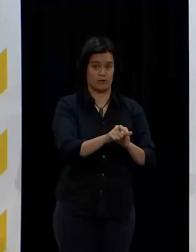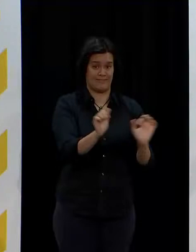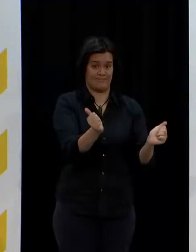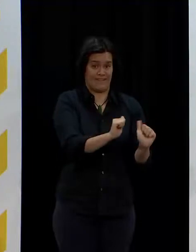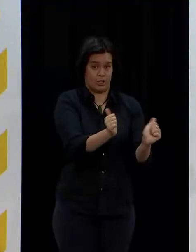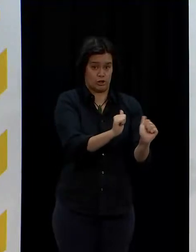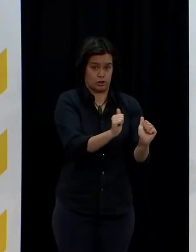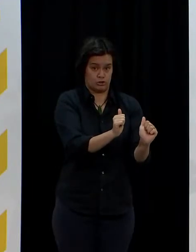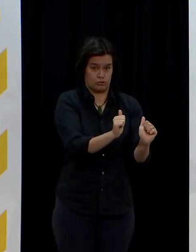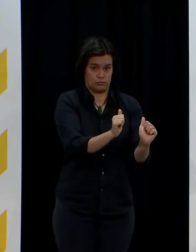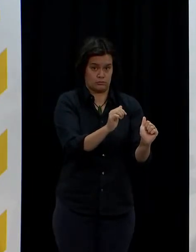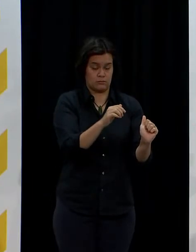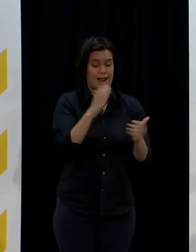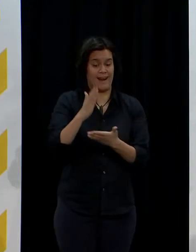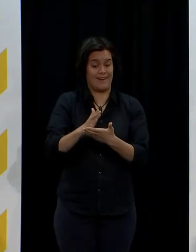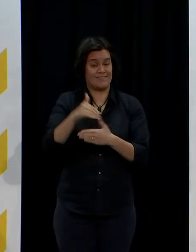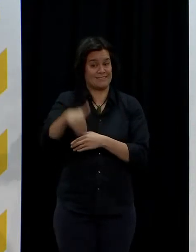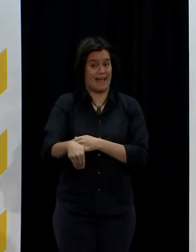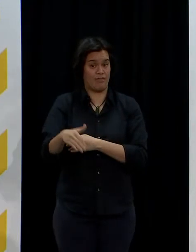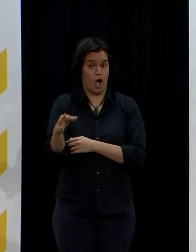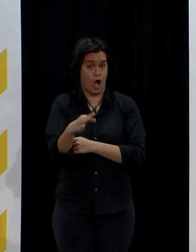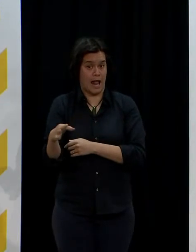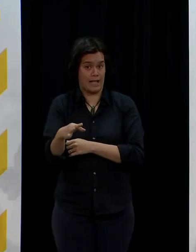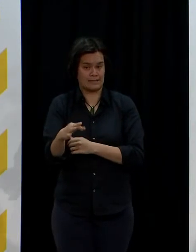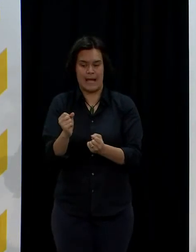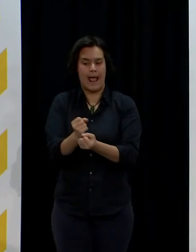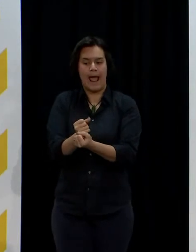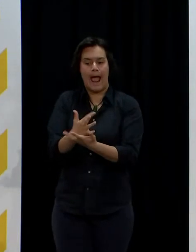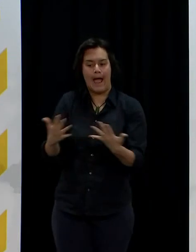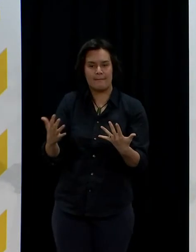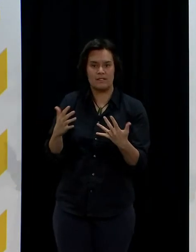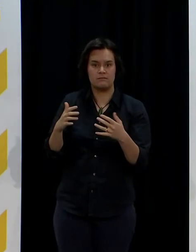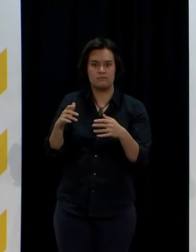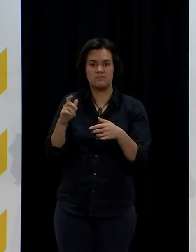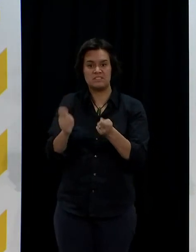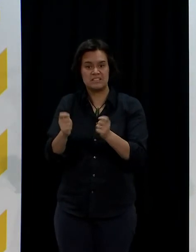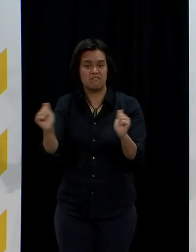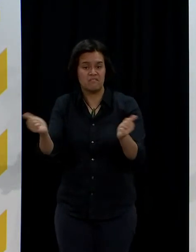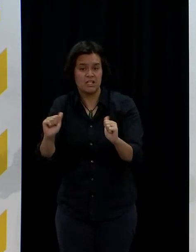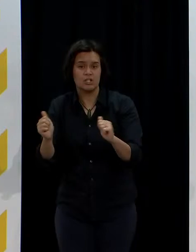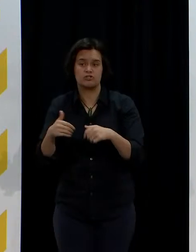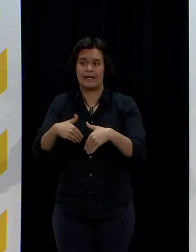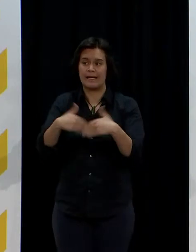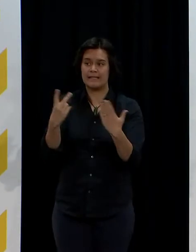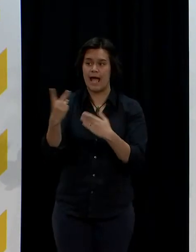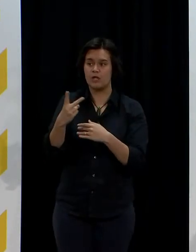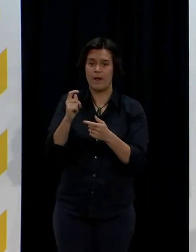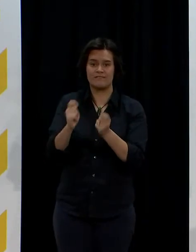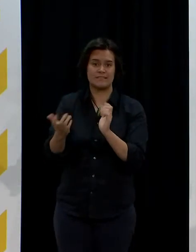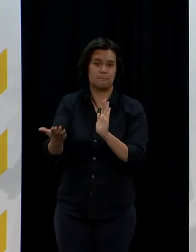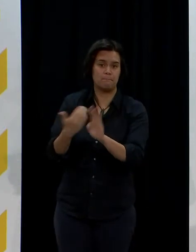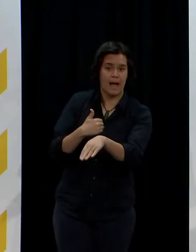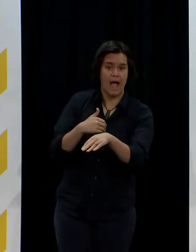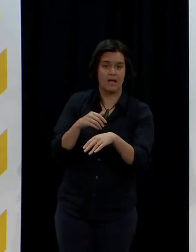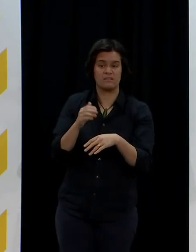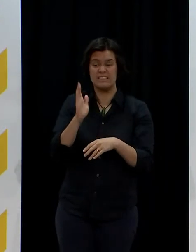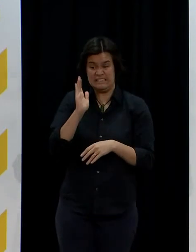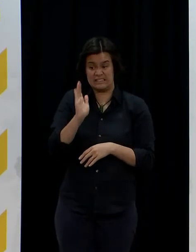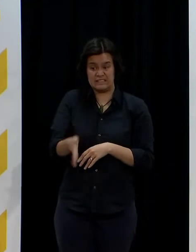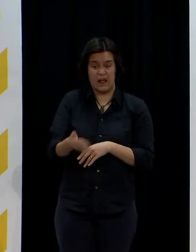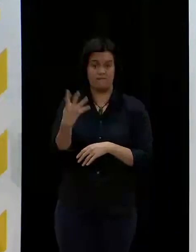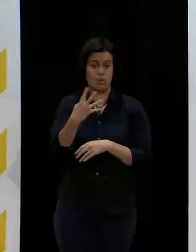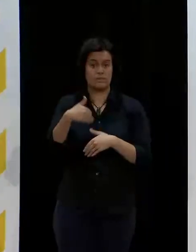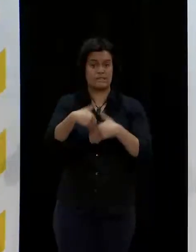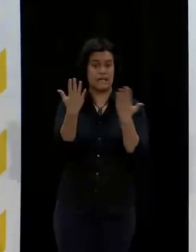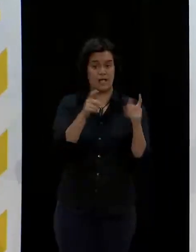in the South Island are still waiting for day 12 test results? So I can't remember the exact number, they... I've got them because